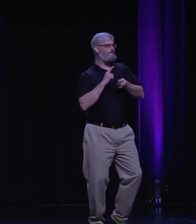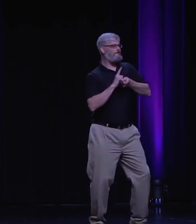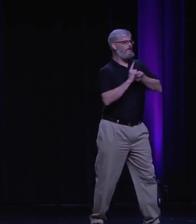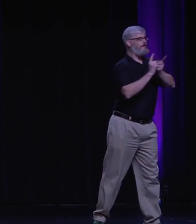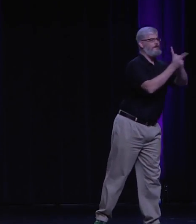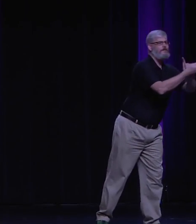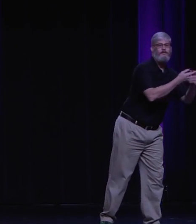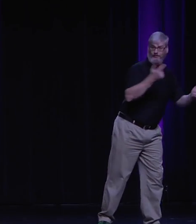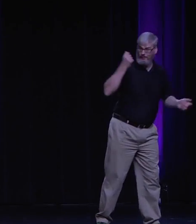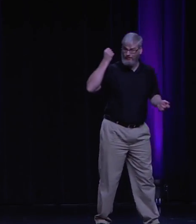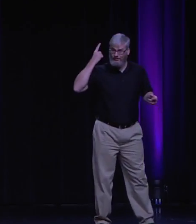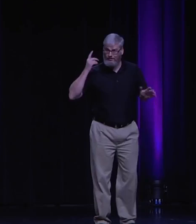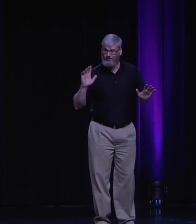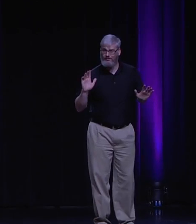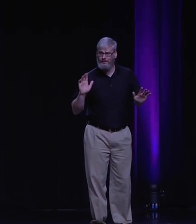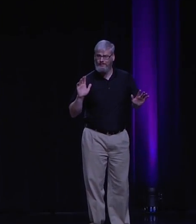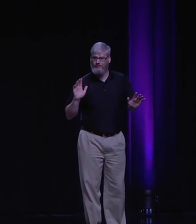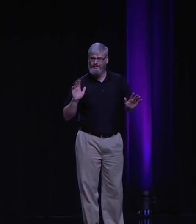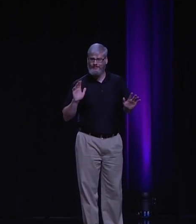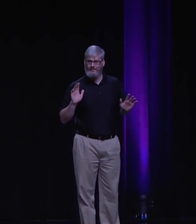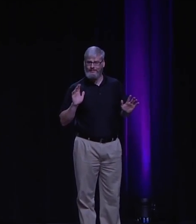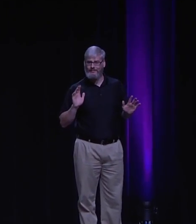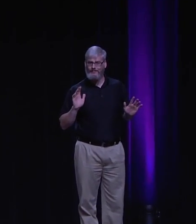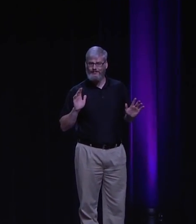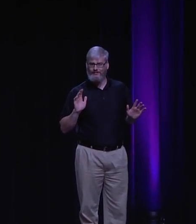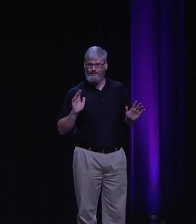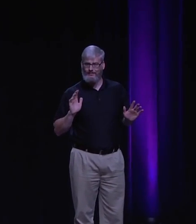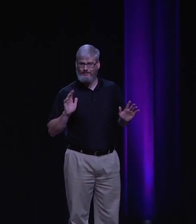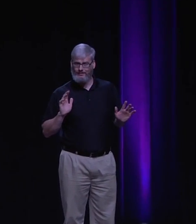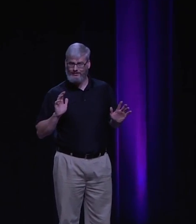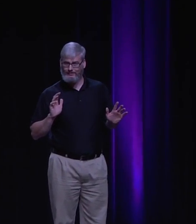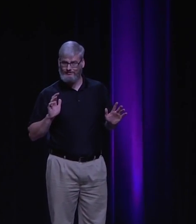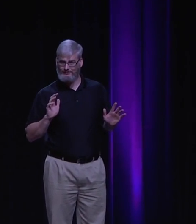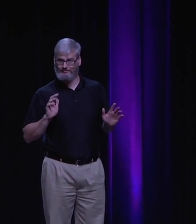what's next? I left the church. What kind of evolution is going to occur in my thinking?